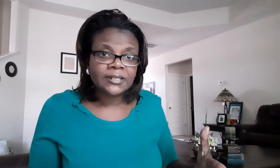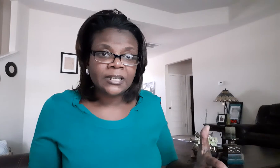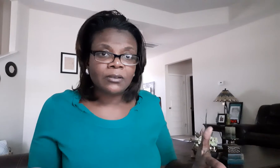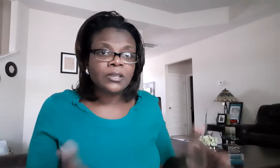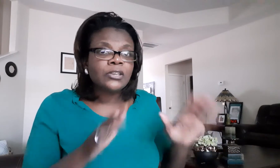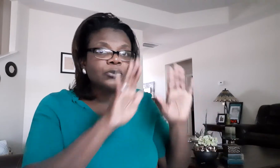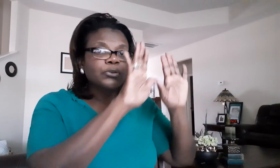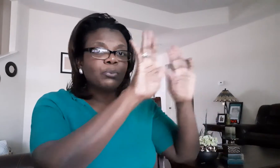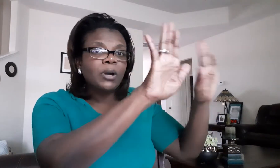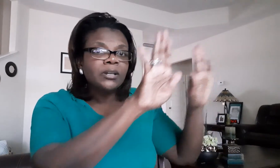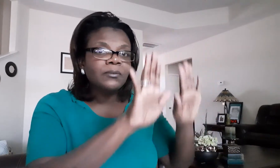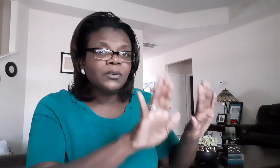clear so it's wonderful